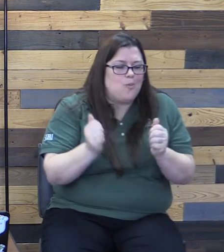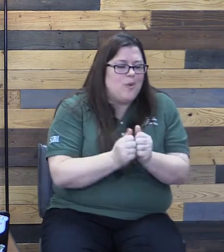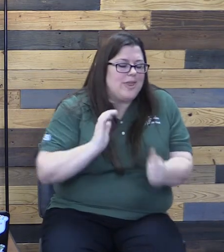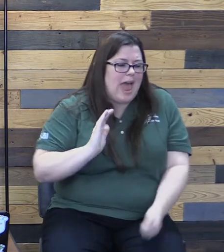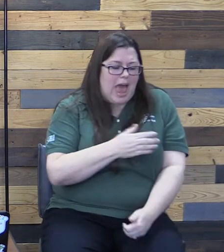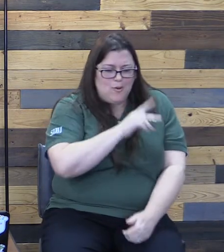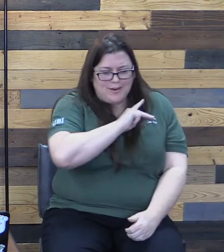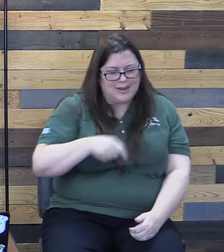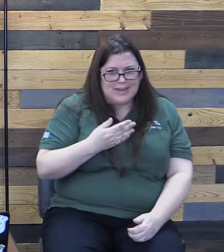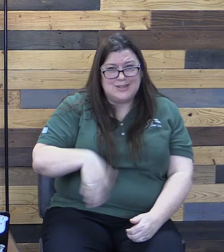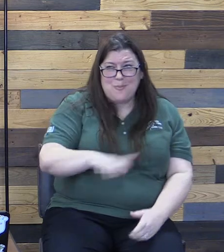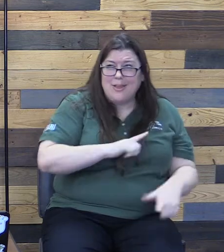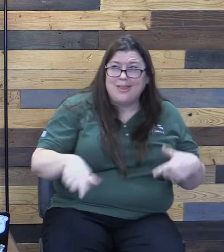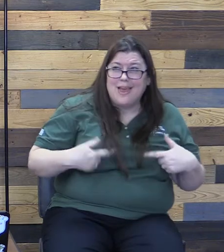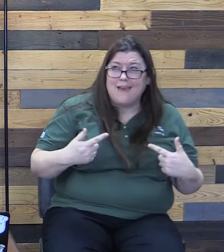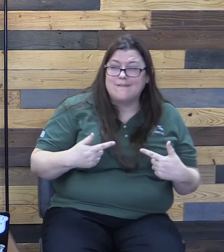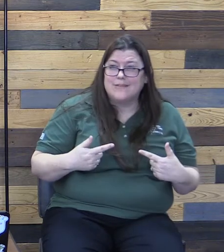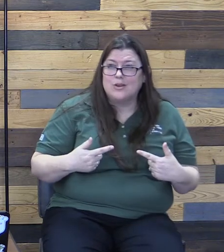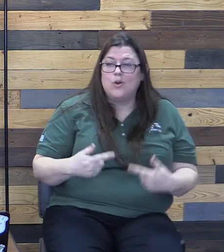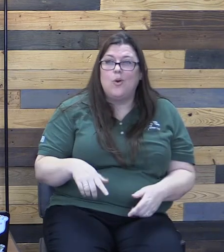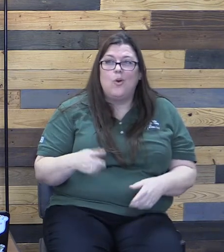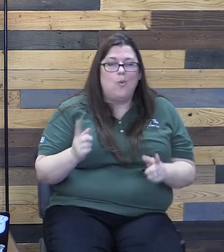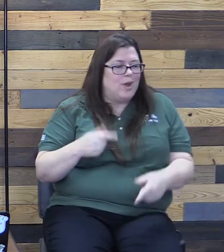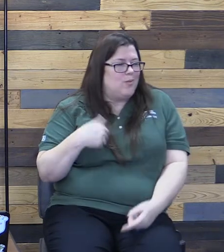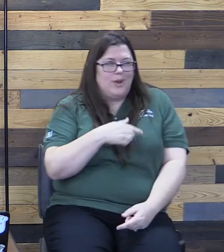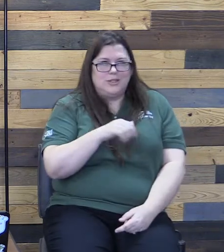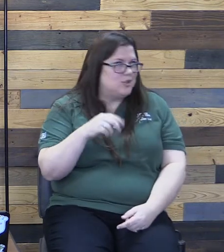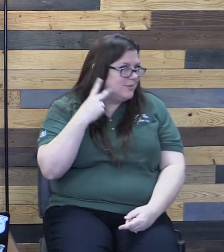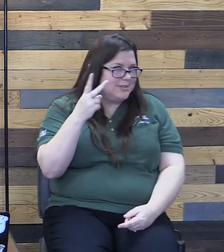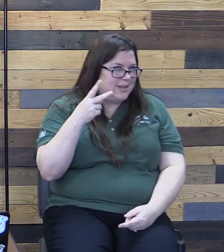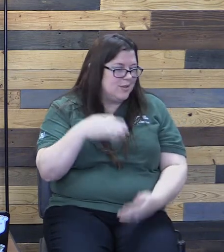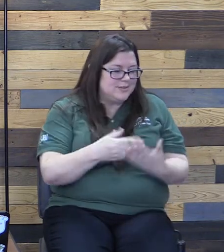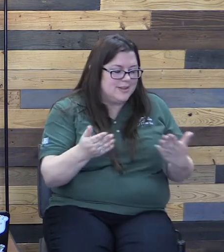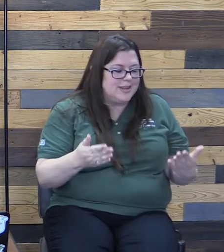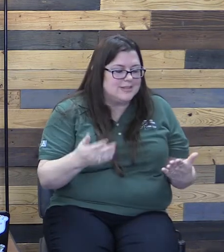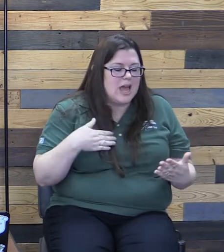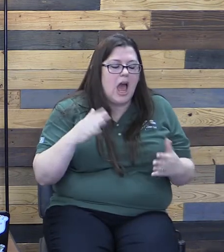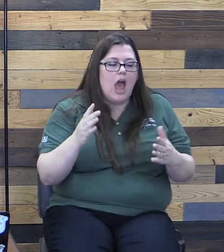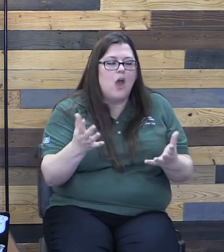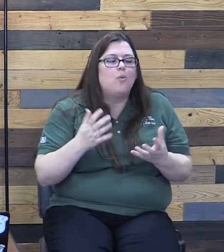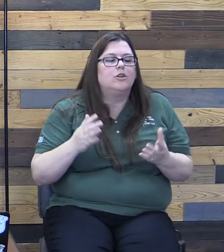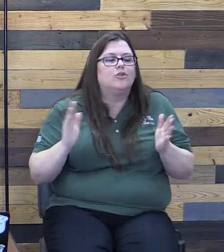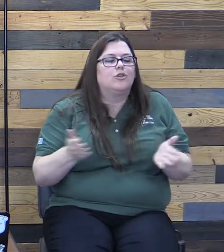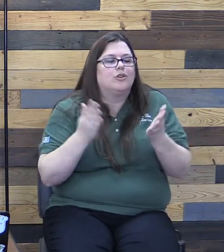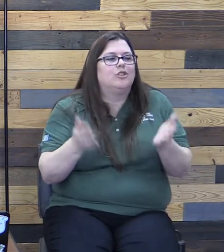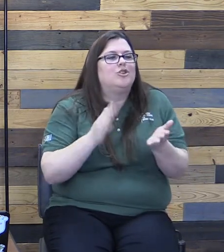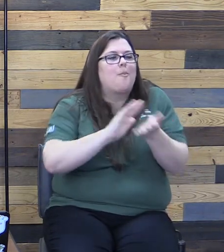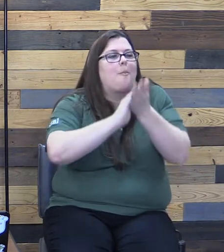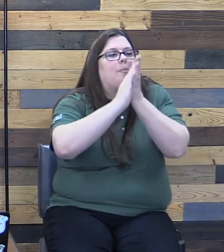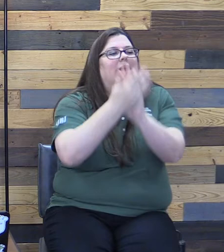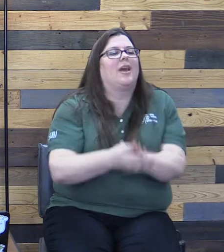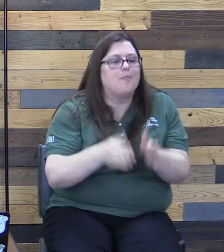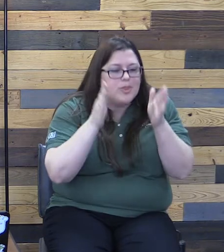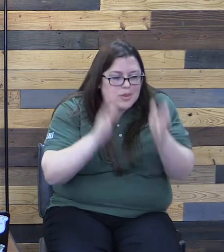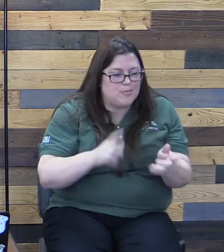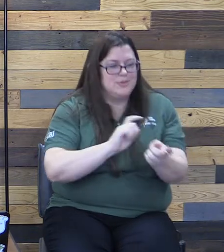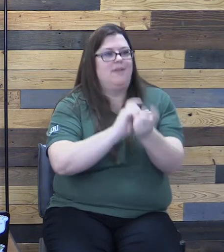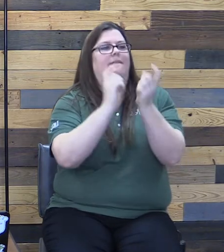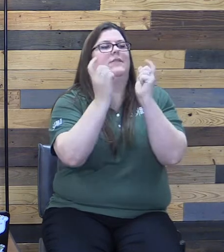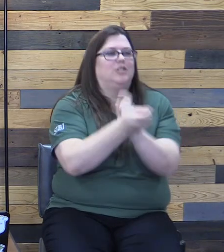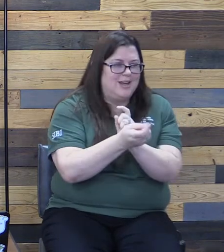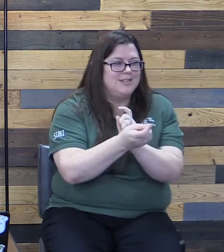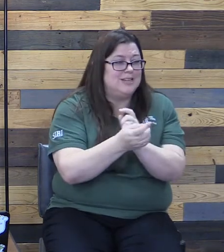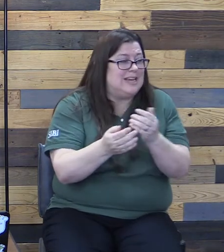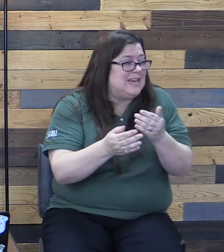When we don't see those things, I want to encourage you today to be the agent of change. Because it's so easy to say, oh,